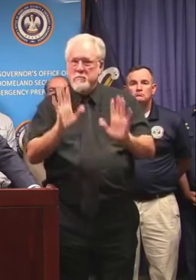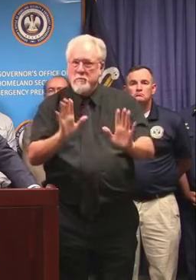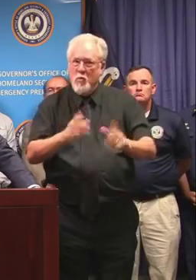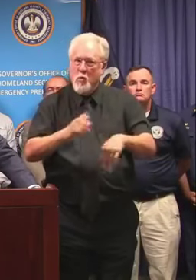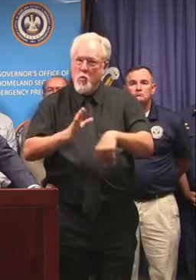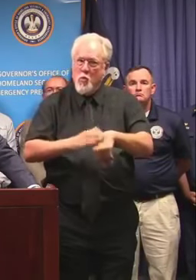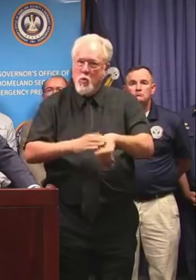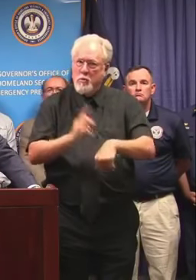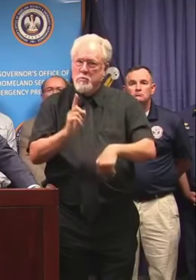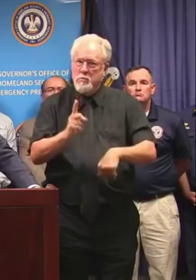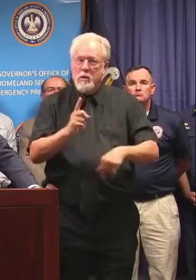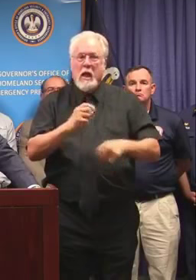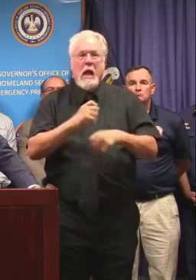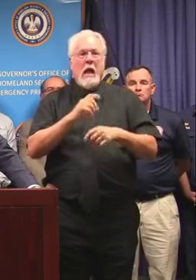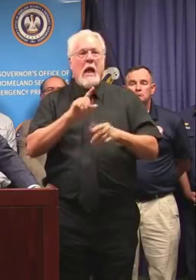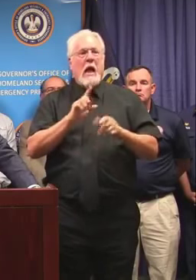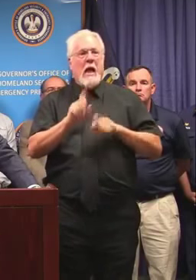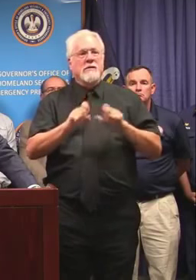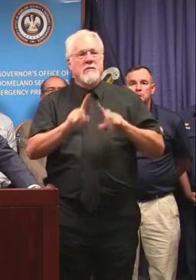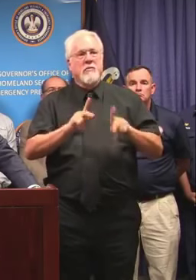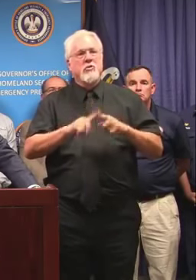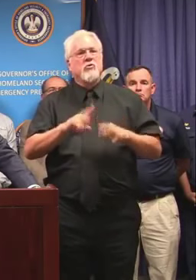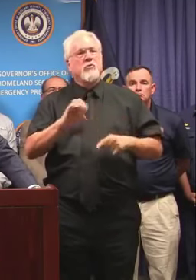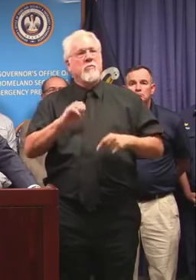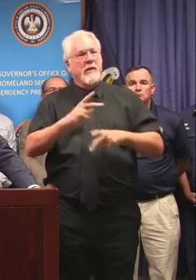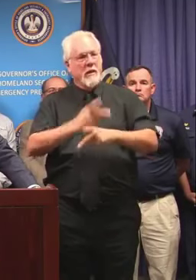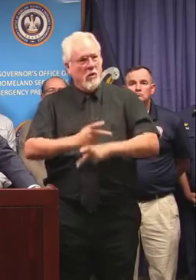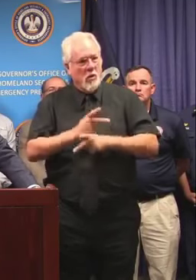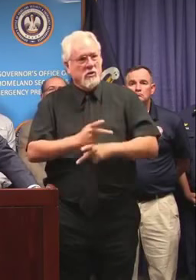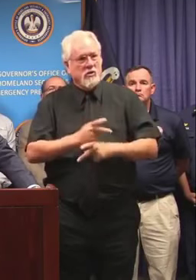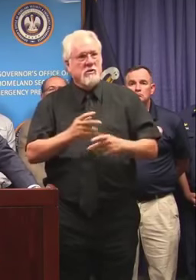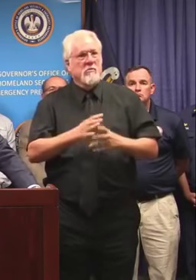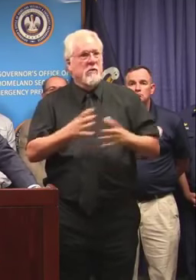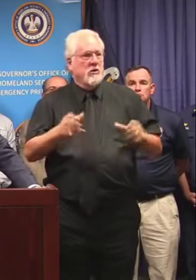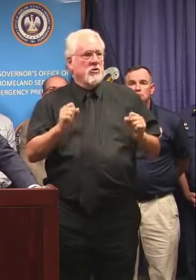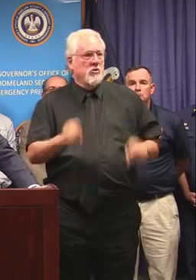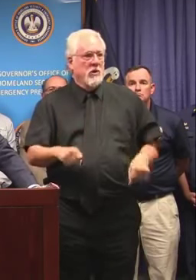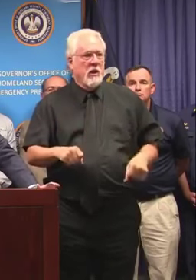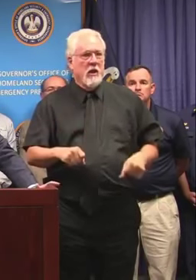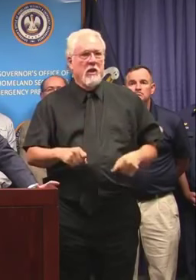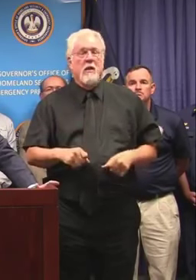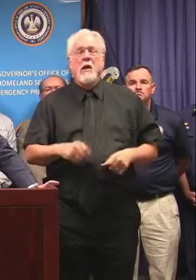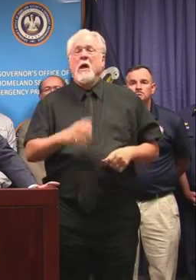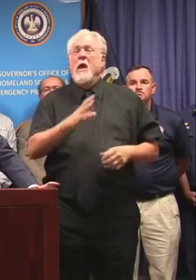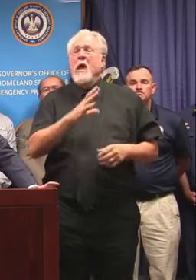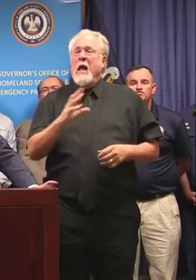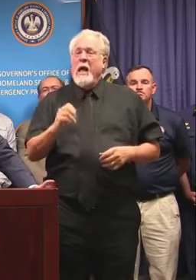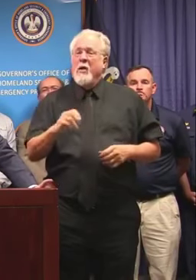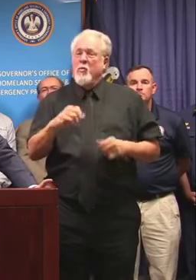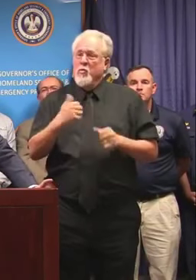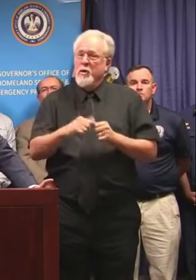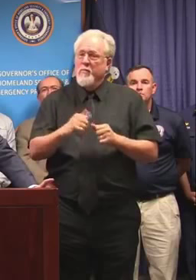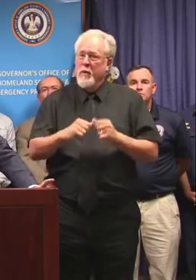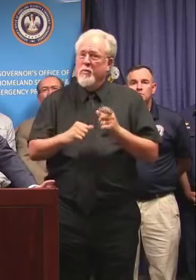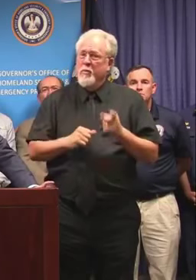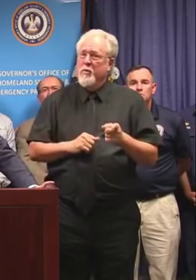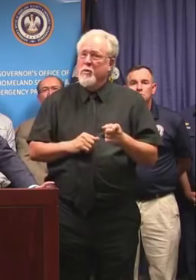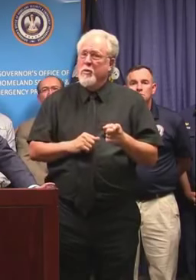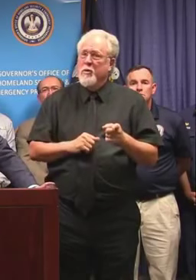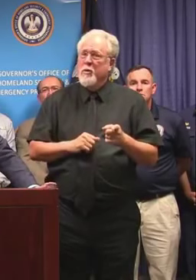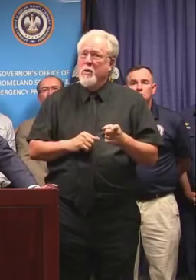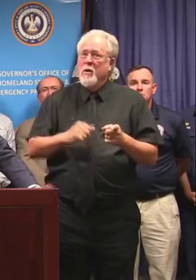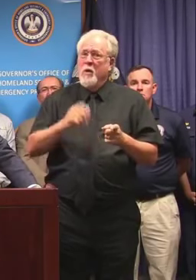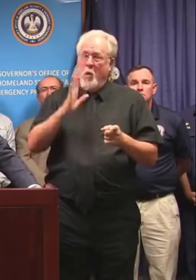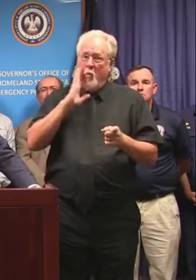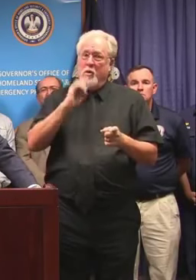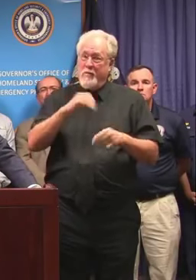warnings and asking people to be as cautious as they possibly can and to remember that this is going to be a